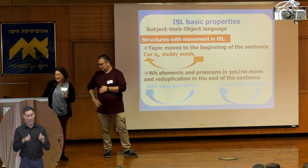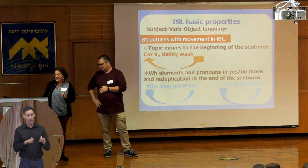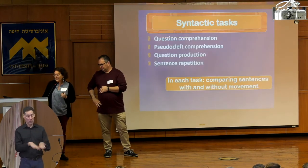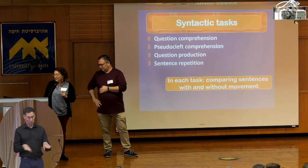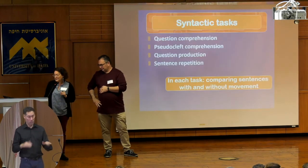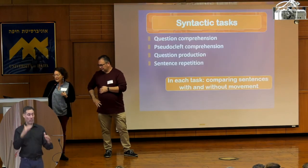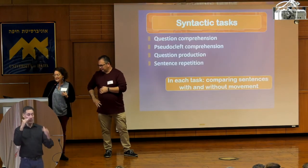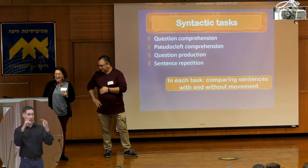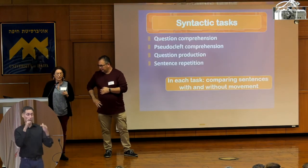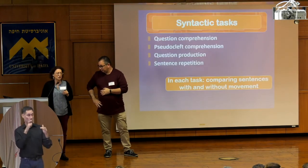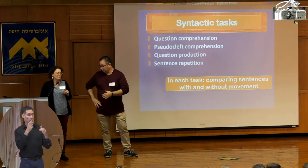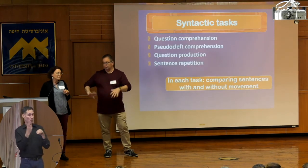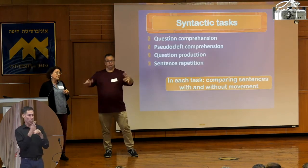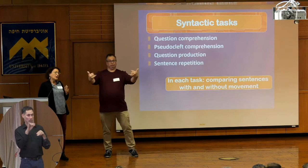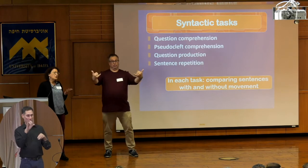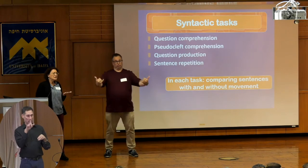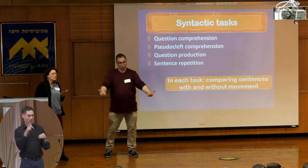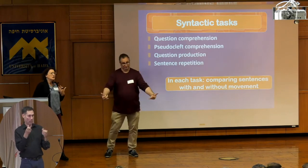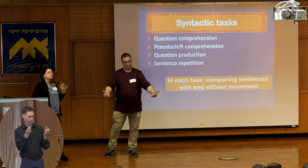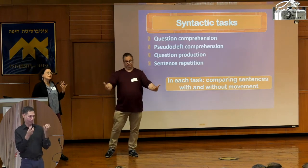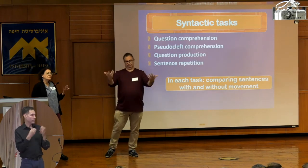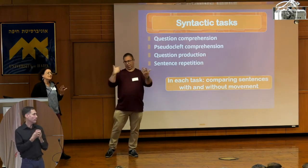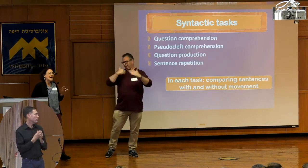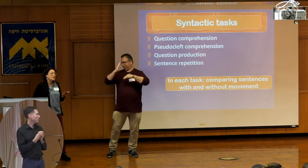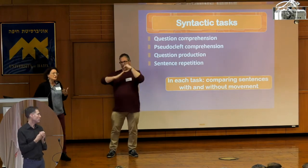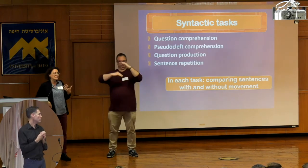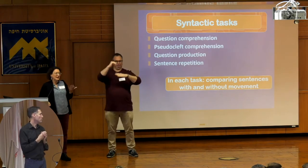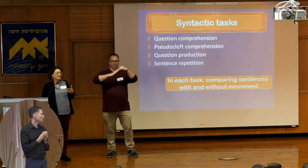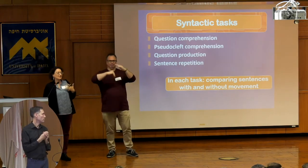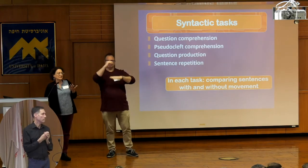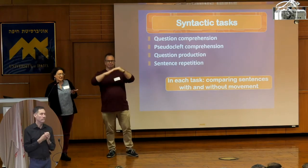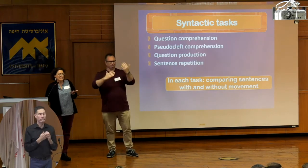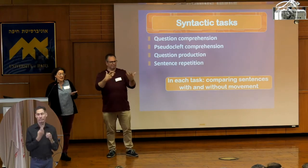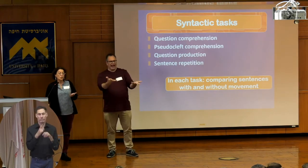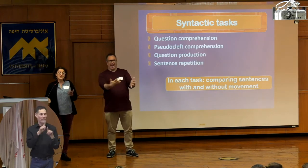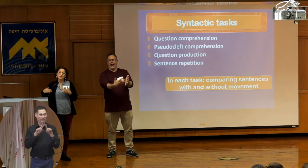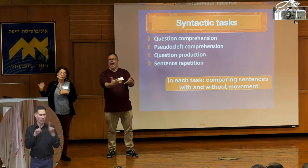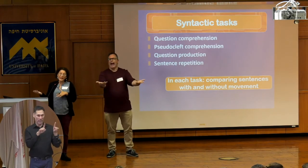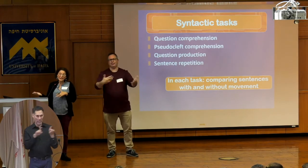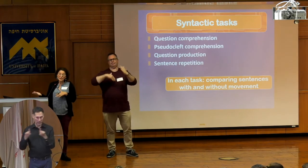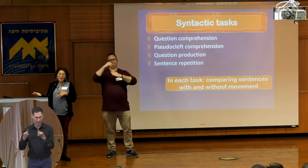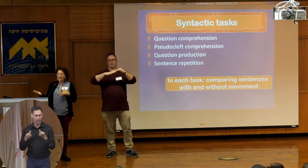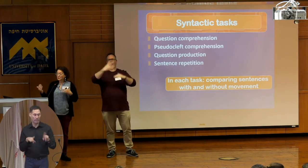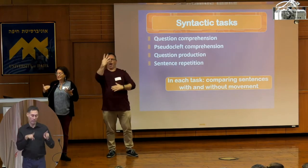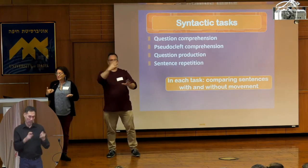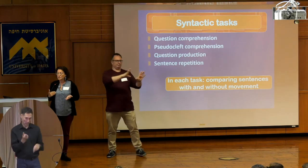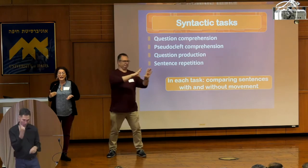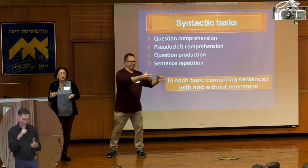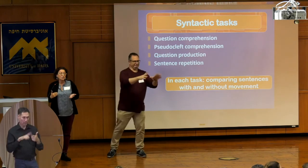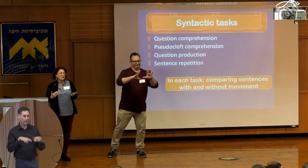Israeli sign language. And we use different kinds of syntactic tasks. We test comprehension, we test production, we